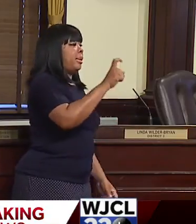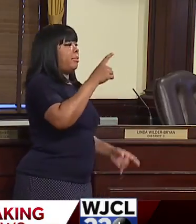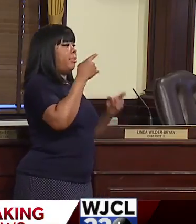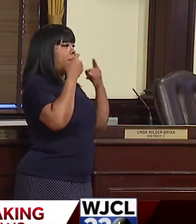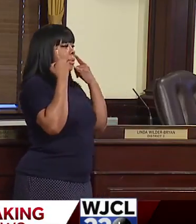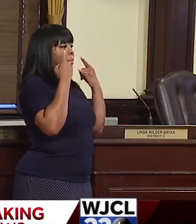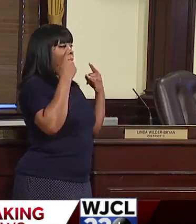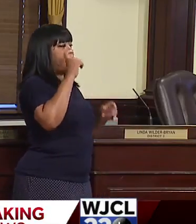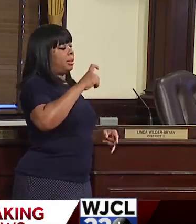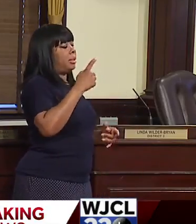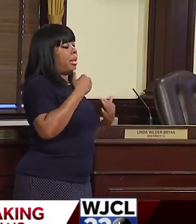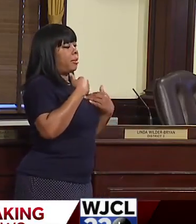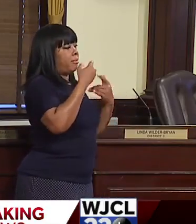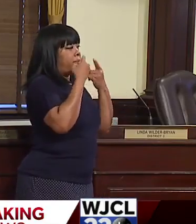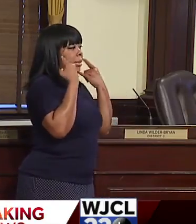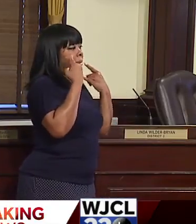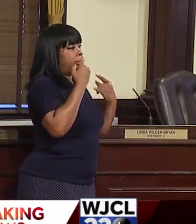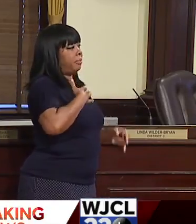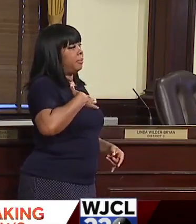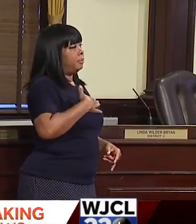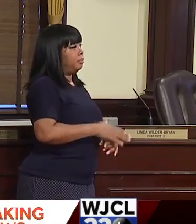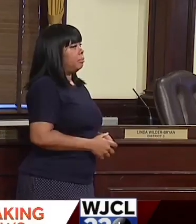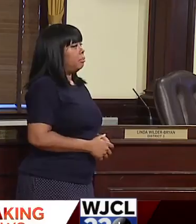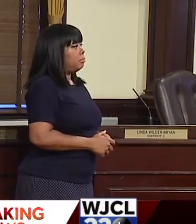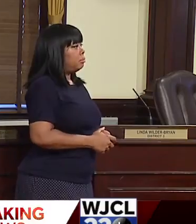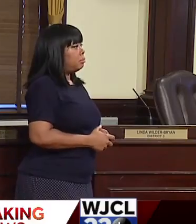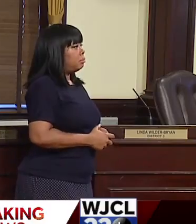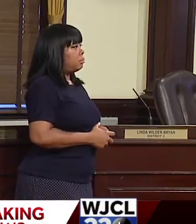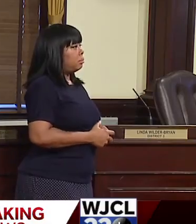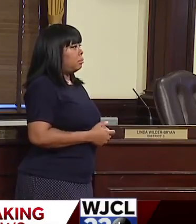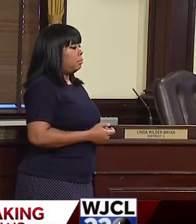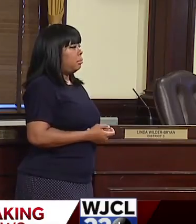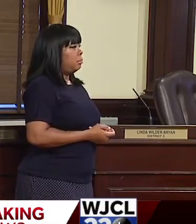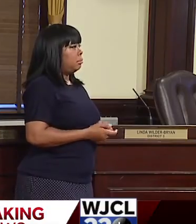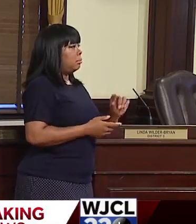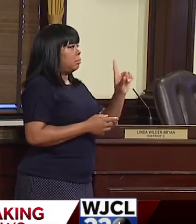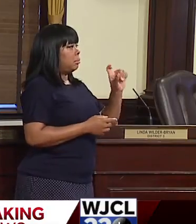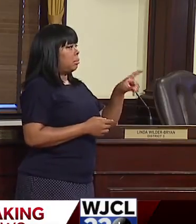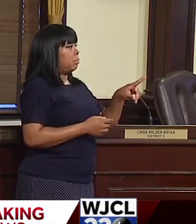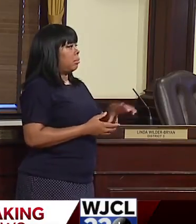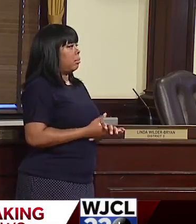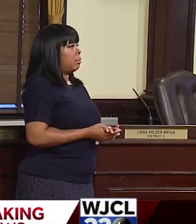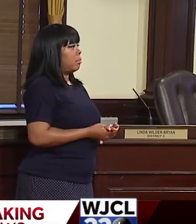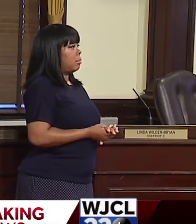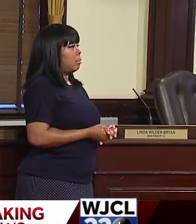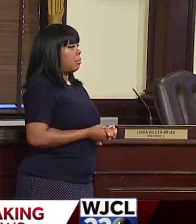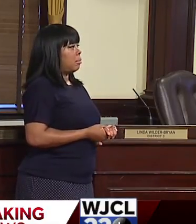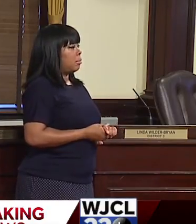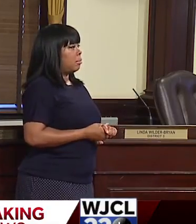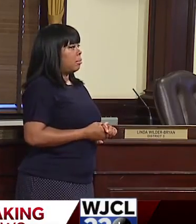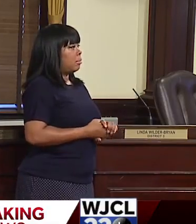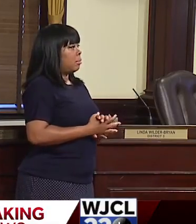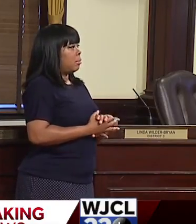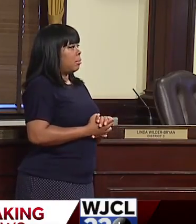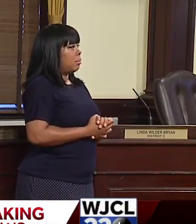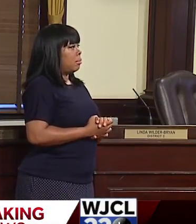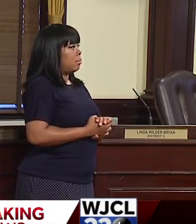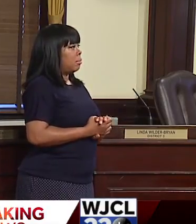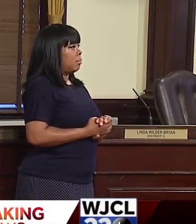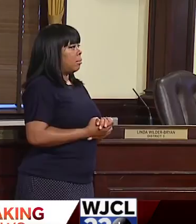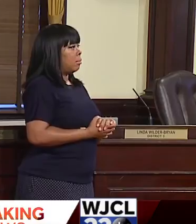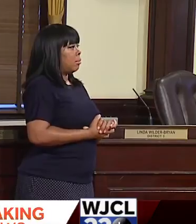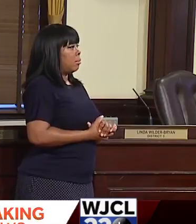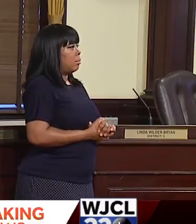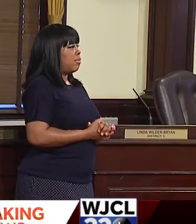need people to wear a mask. Thank you, sir. And also you mentioned testing sites, the success, the numbers that have gone through last